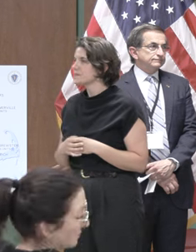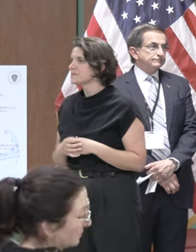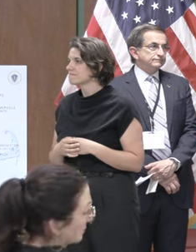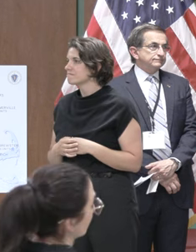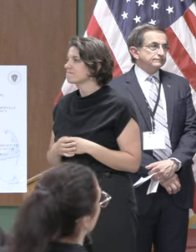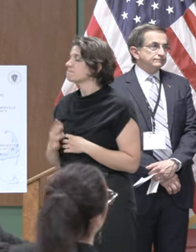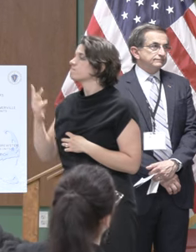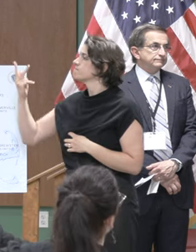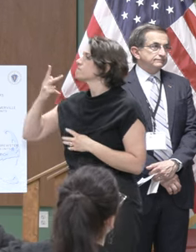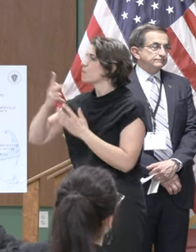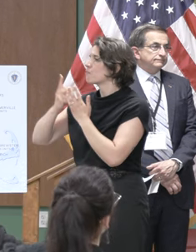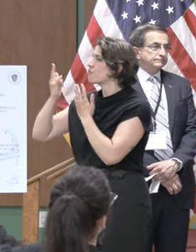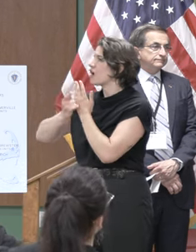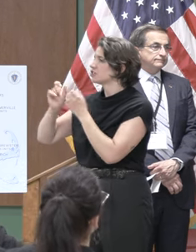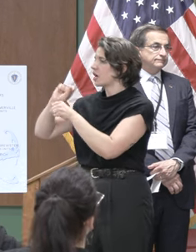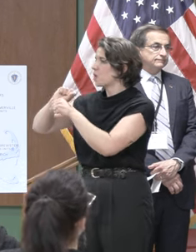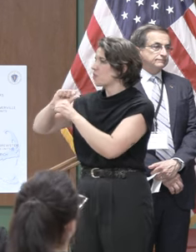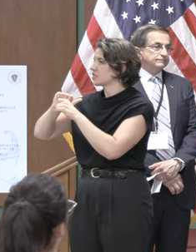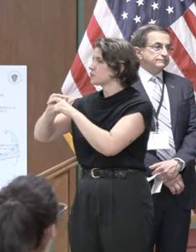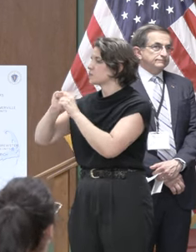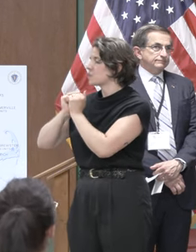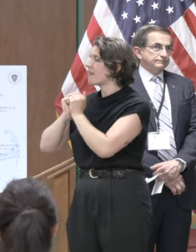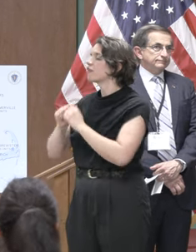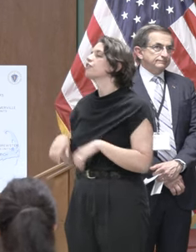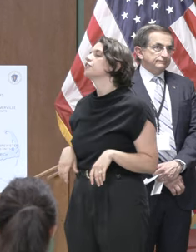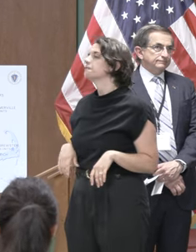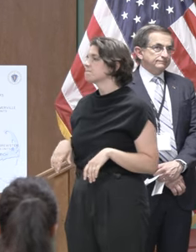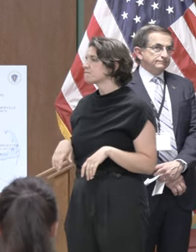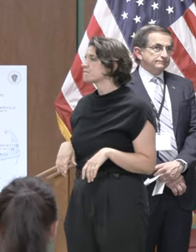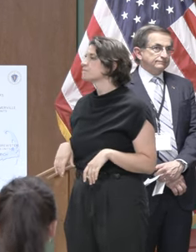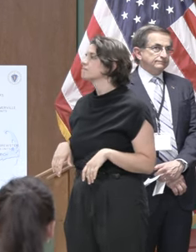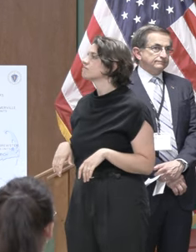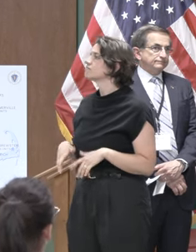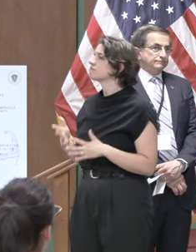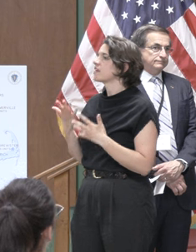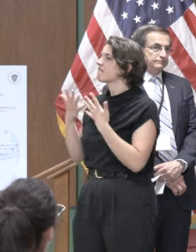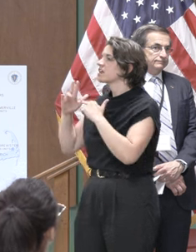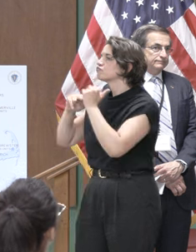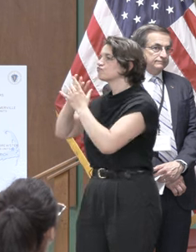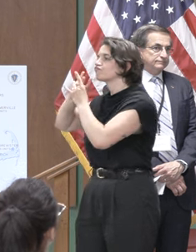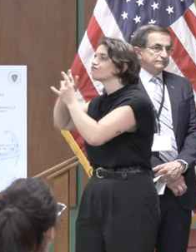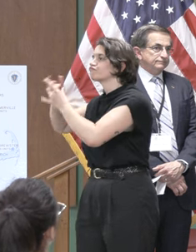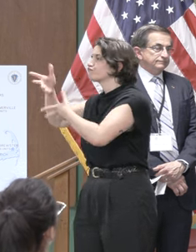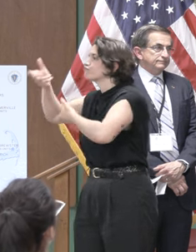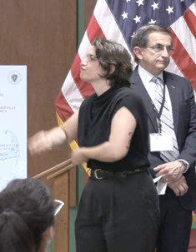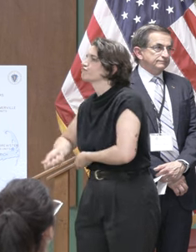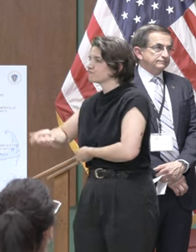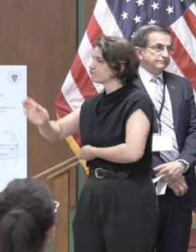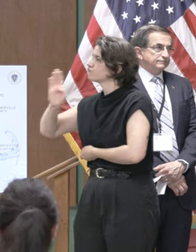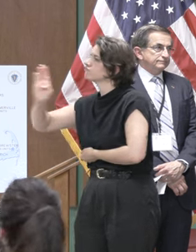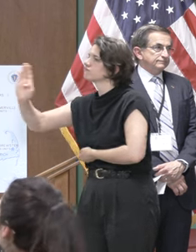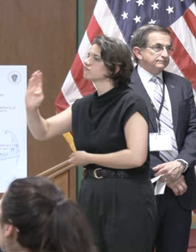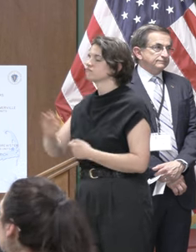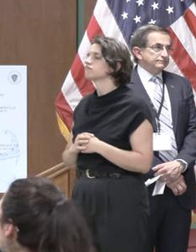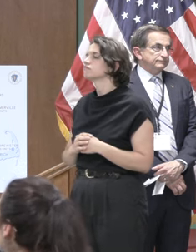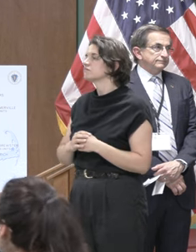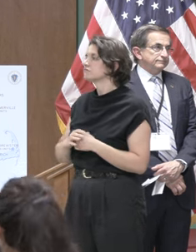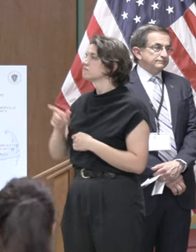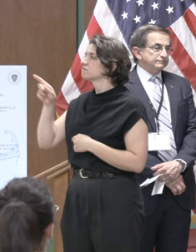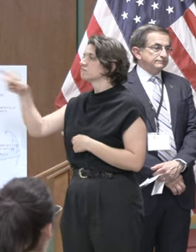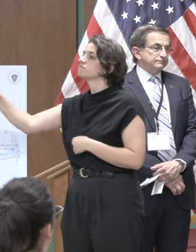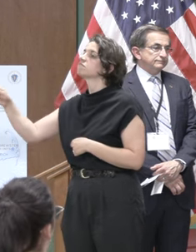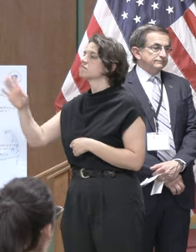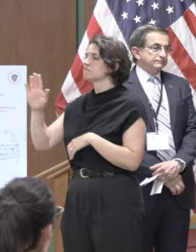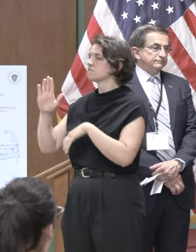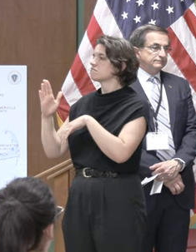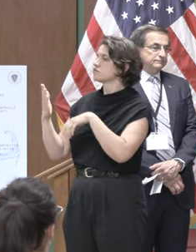project that we worked on together we built a relationship we built trust david is on the board of new england home david